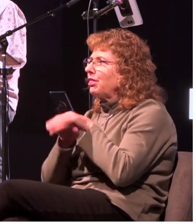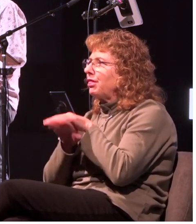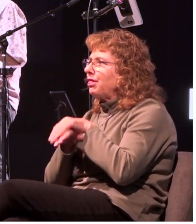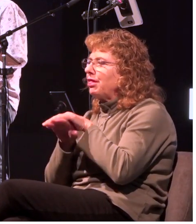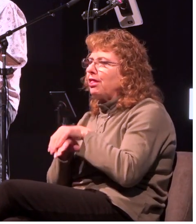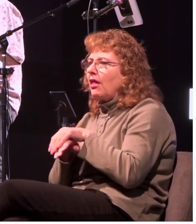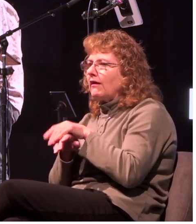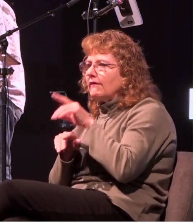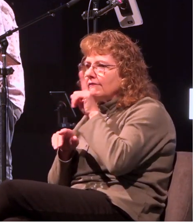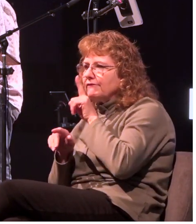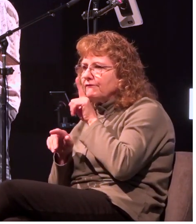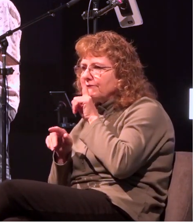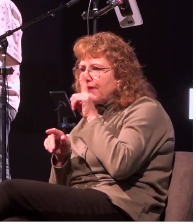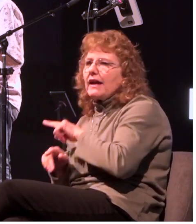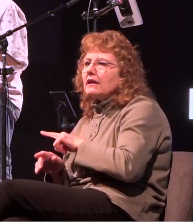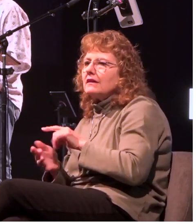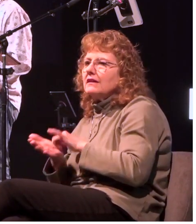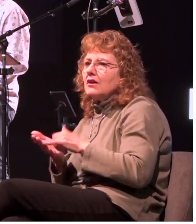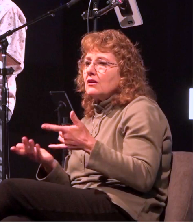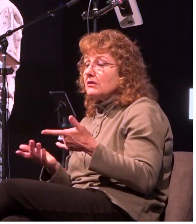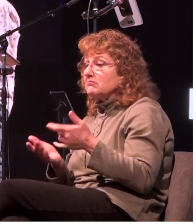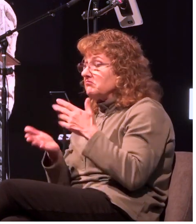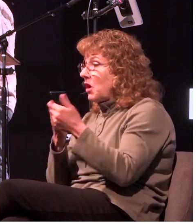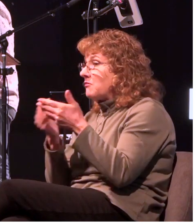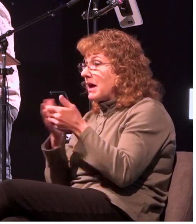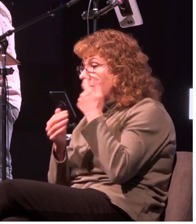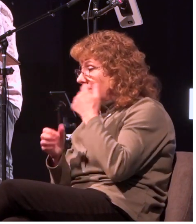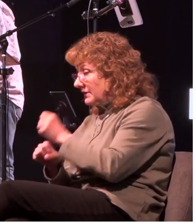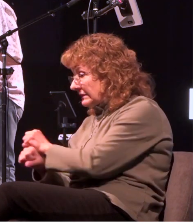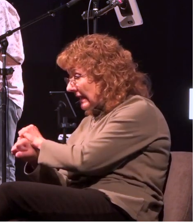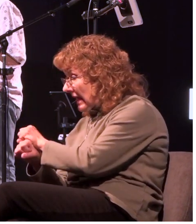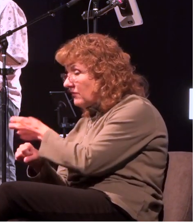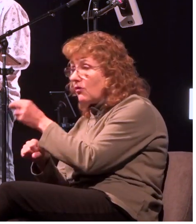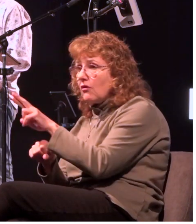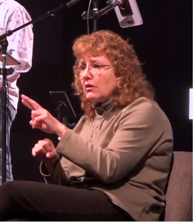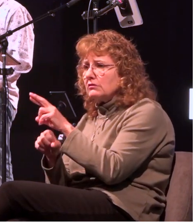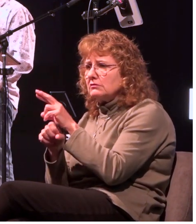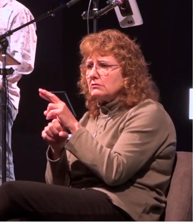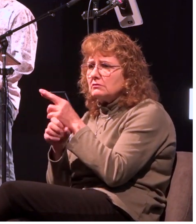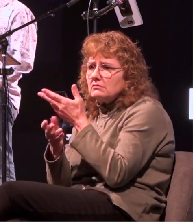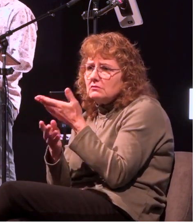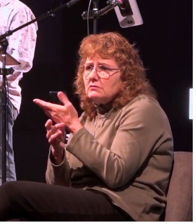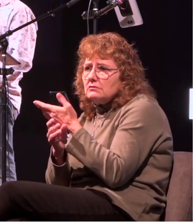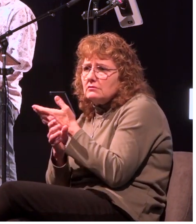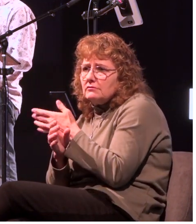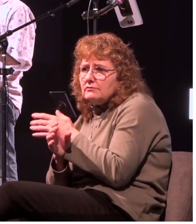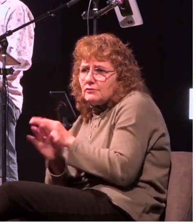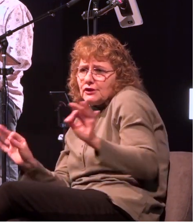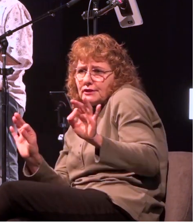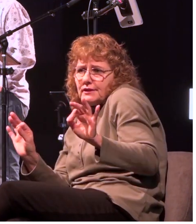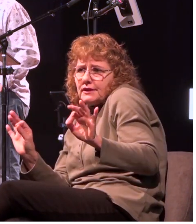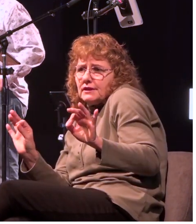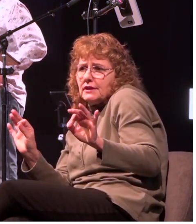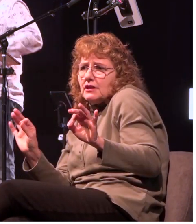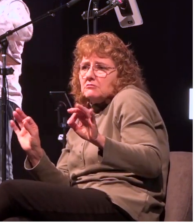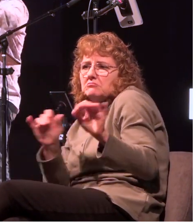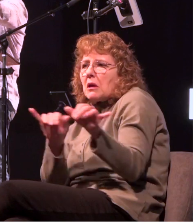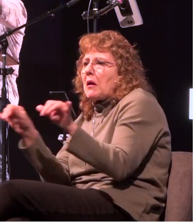the same from the lord whether he is a slave or whether he is free so how